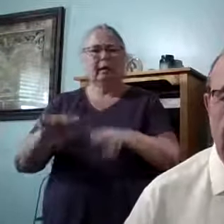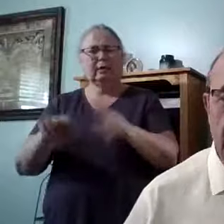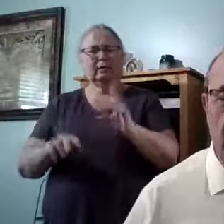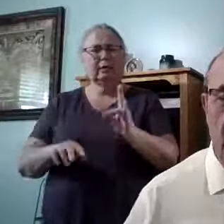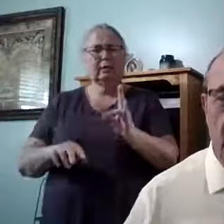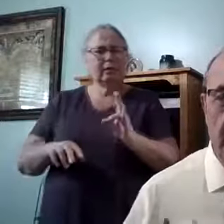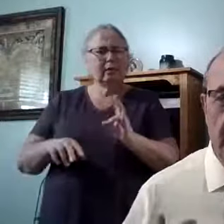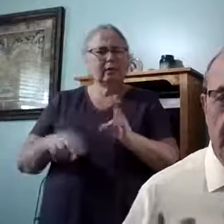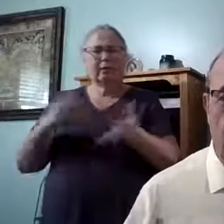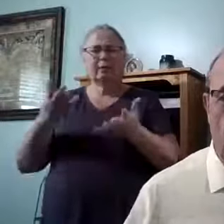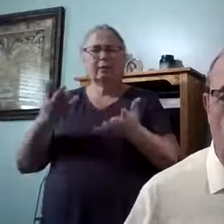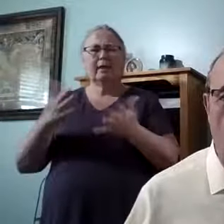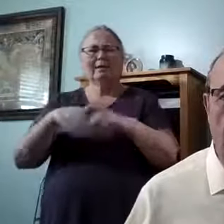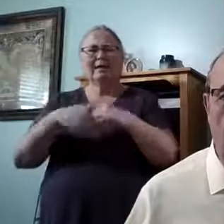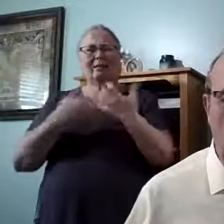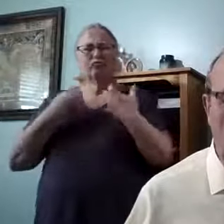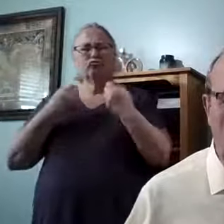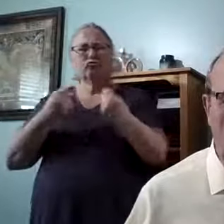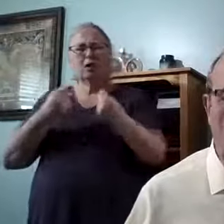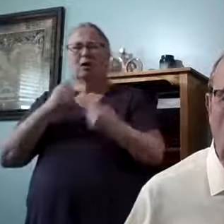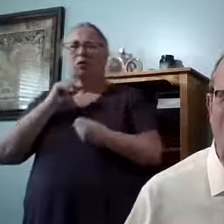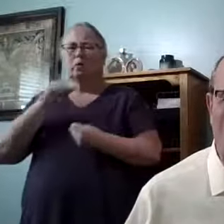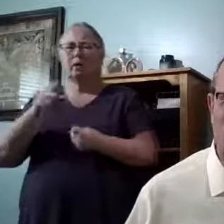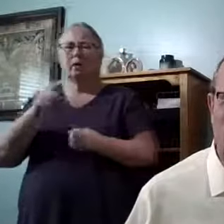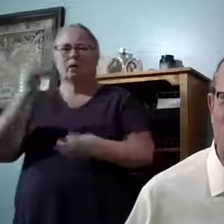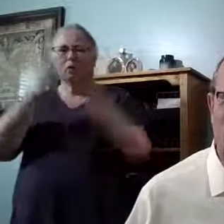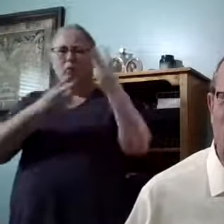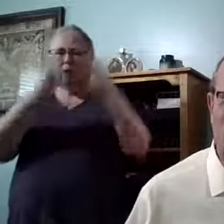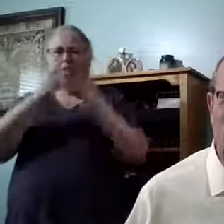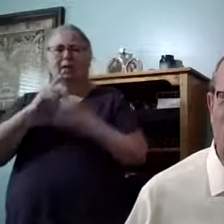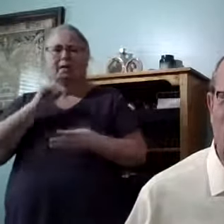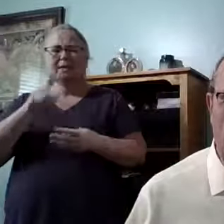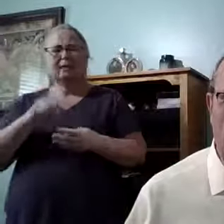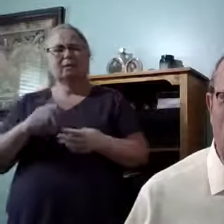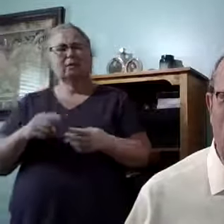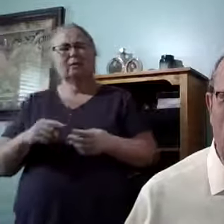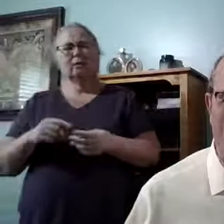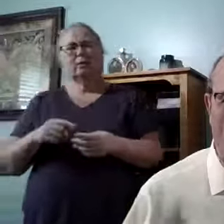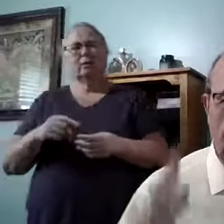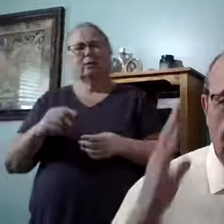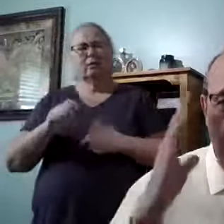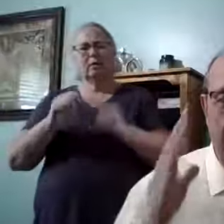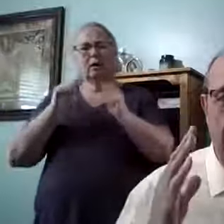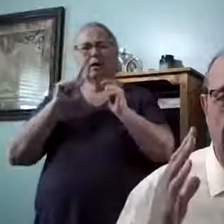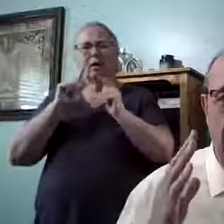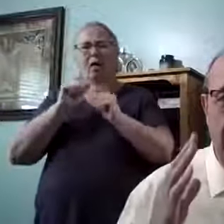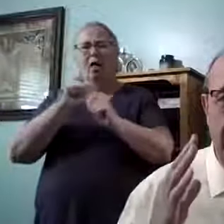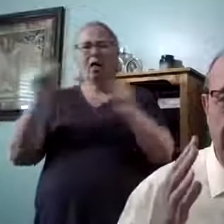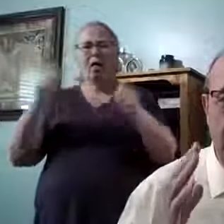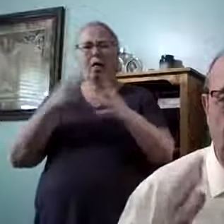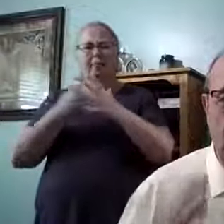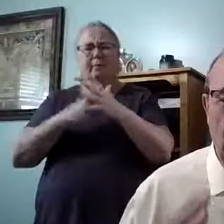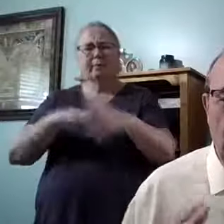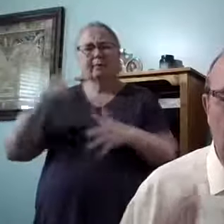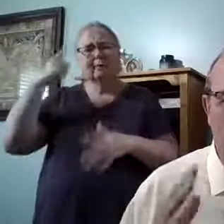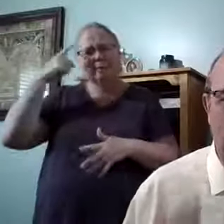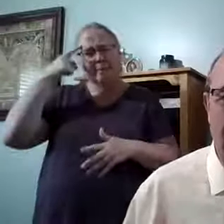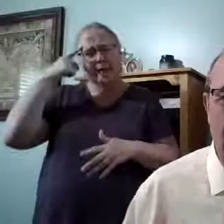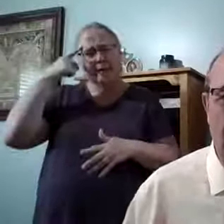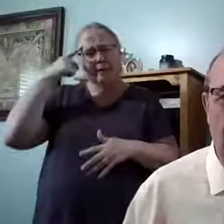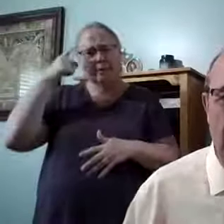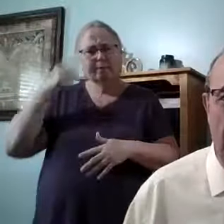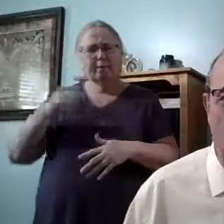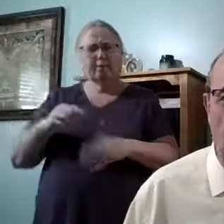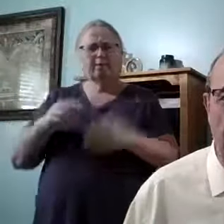That's how strong and real worry is. And it all starts in the mind. You know, the